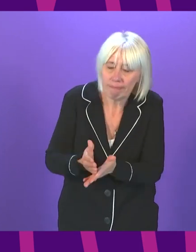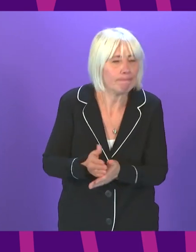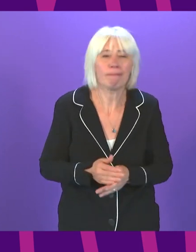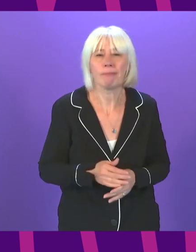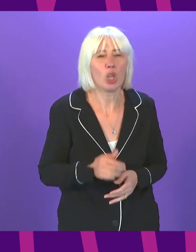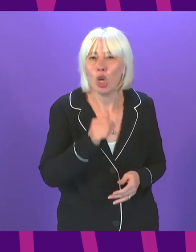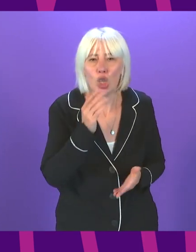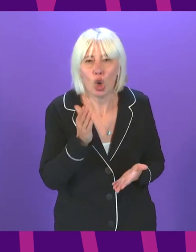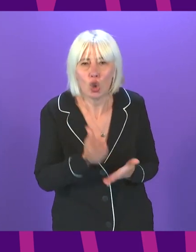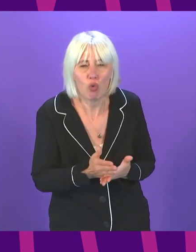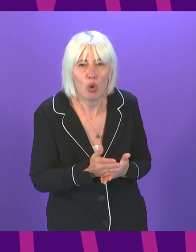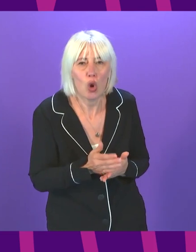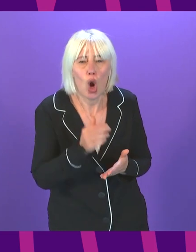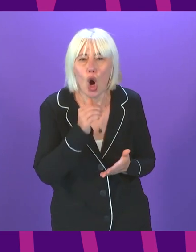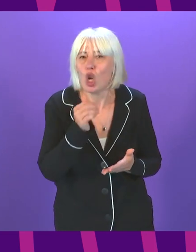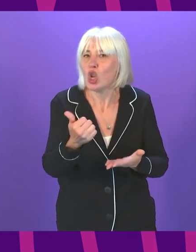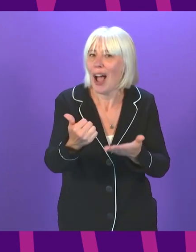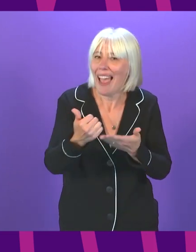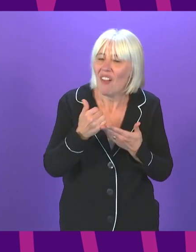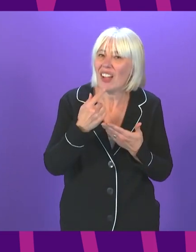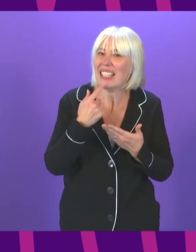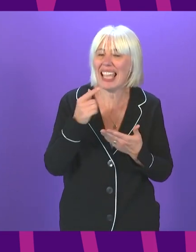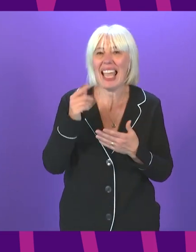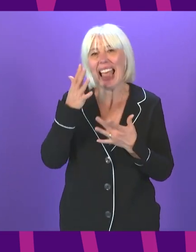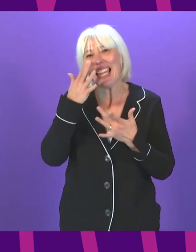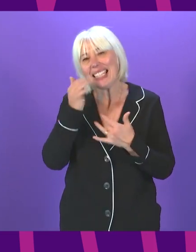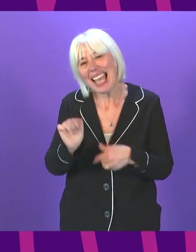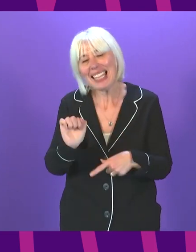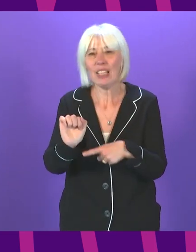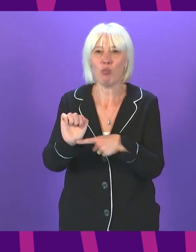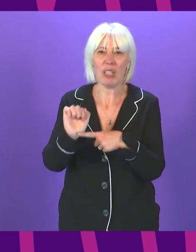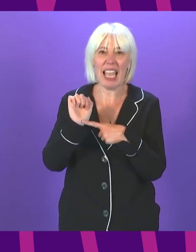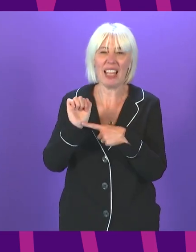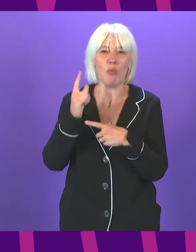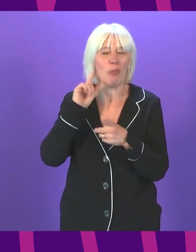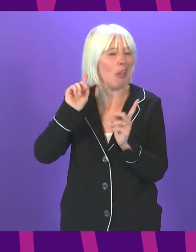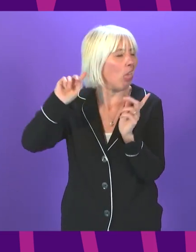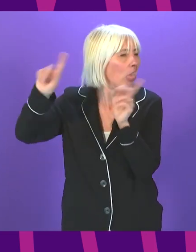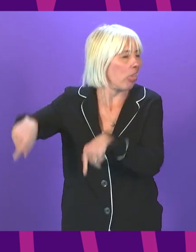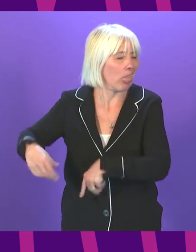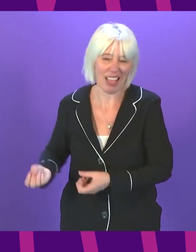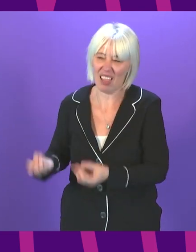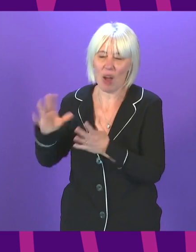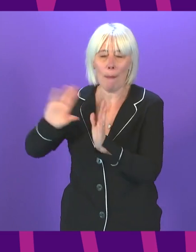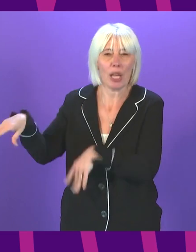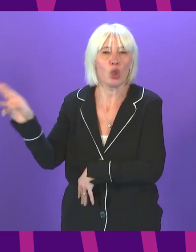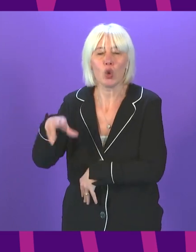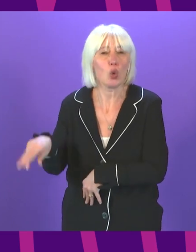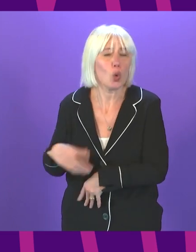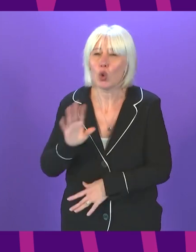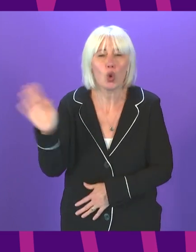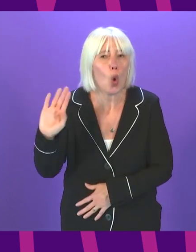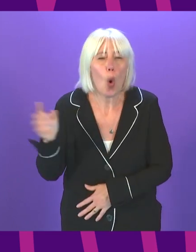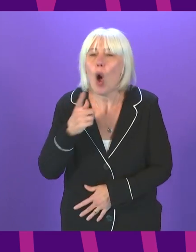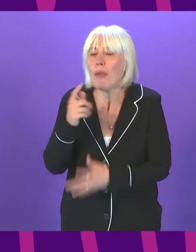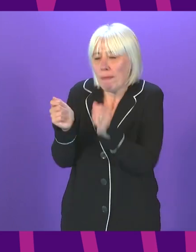and it is not helpful to say that a Test and Protect type approach has been abandoned in schools. What we did, and we set this out to Parliament, was